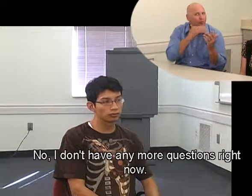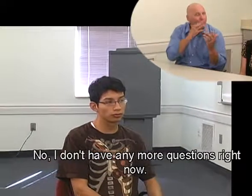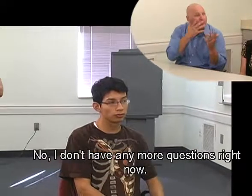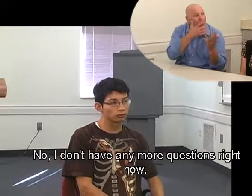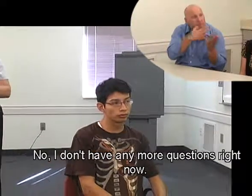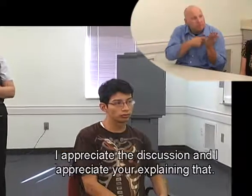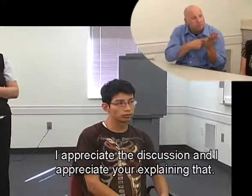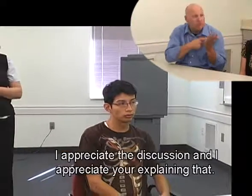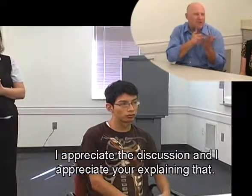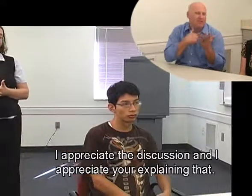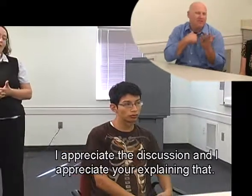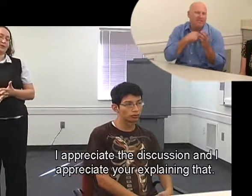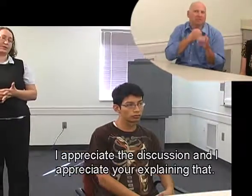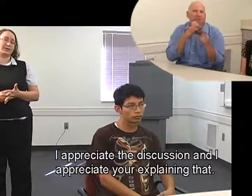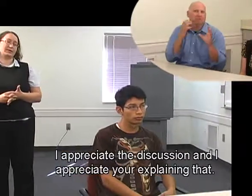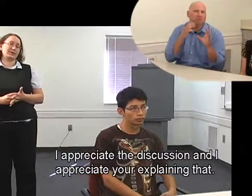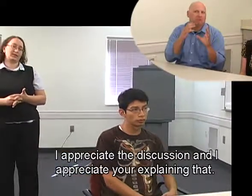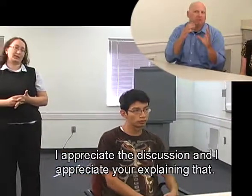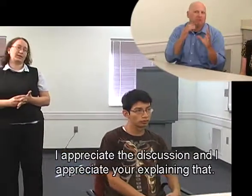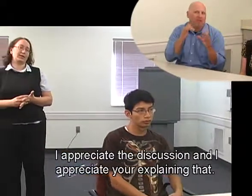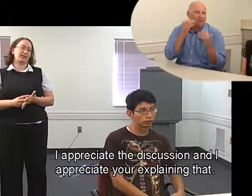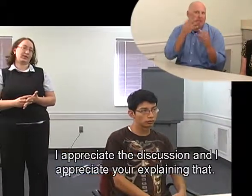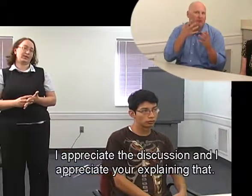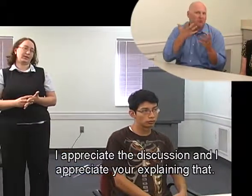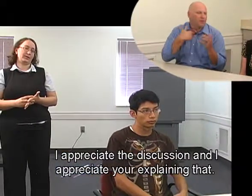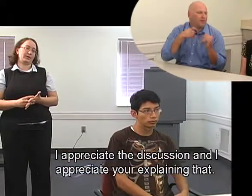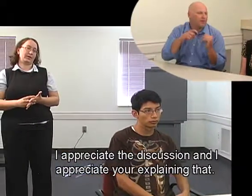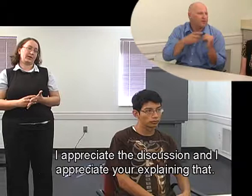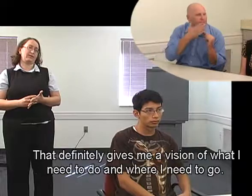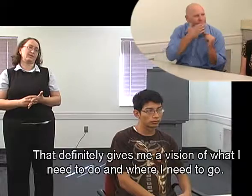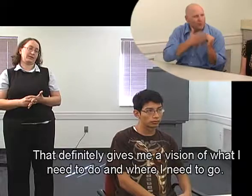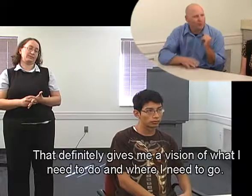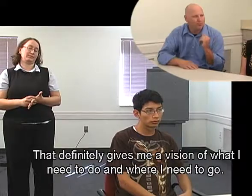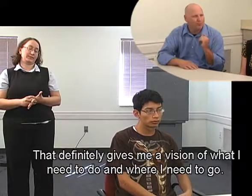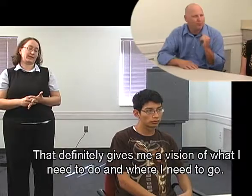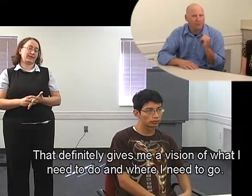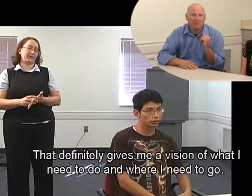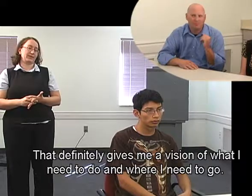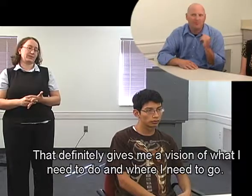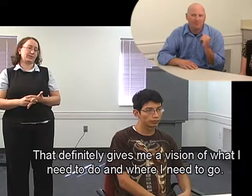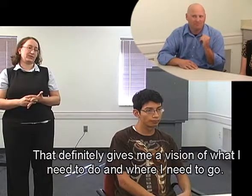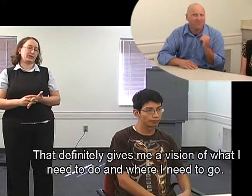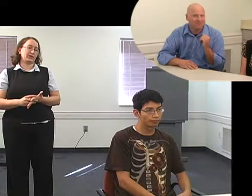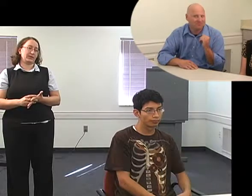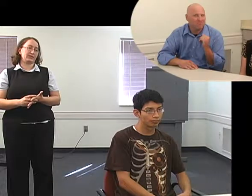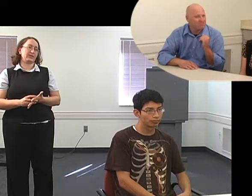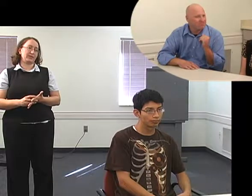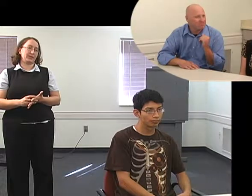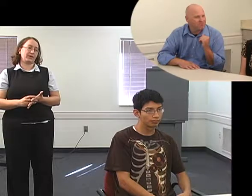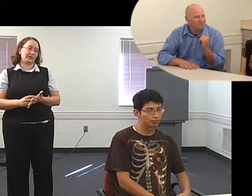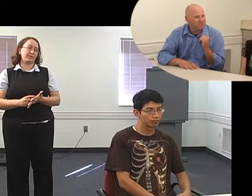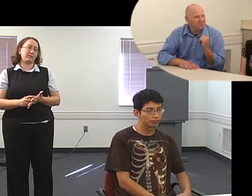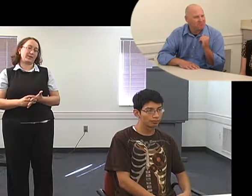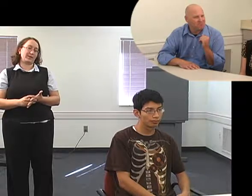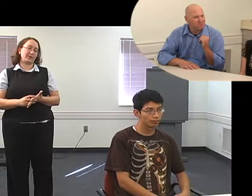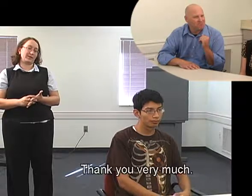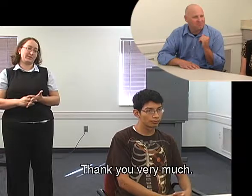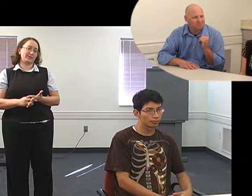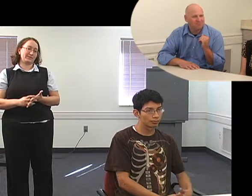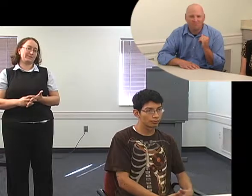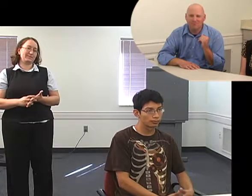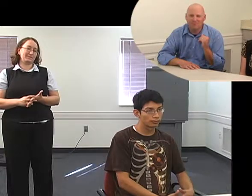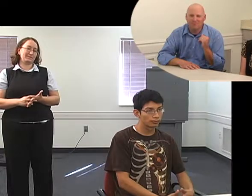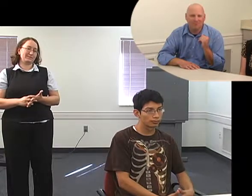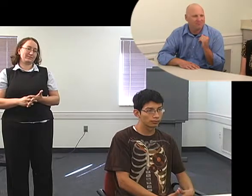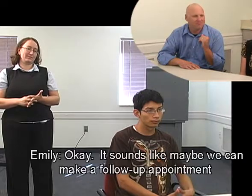No, I don't have any more questions right now. I appreciate the discussion and I appreciate your explaining that. That definitely gives me a vision of what I need to do and where I need to go. Thank you very